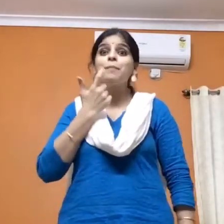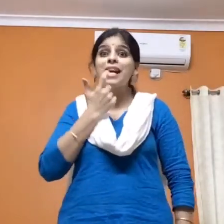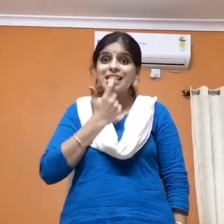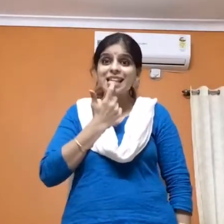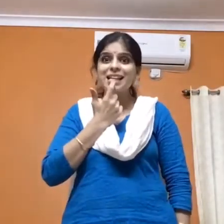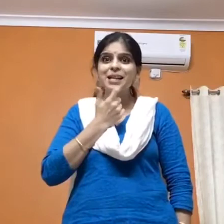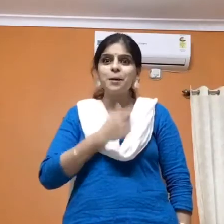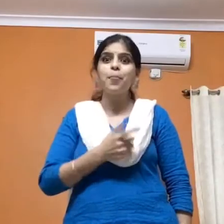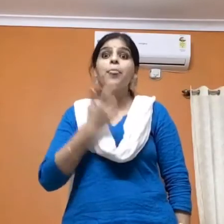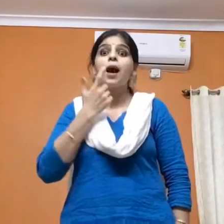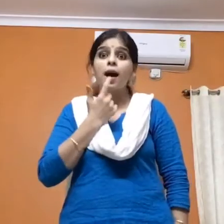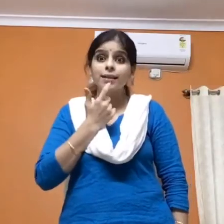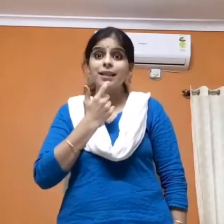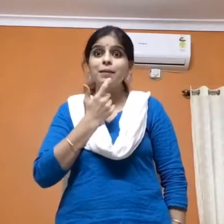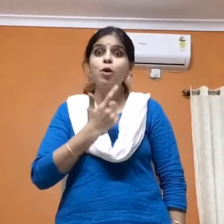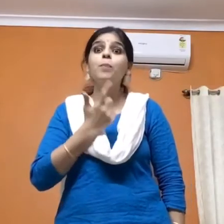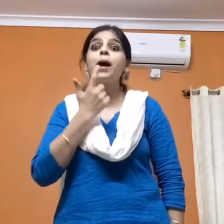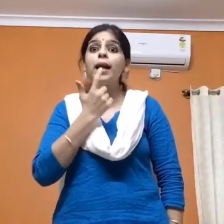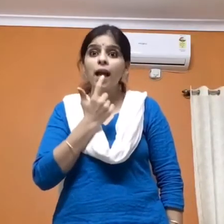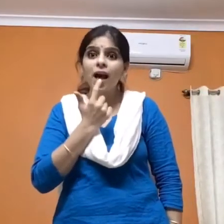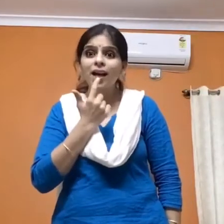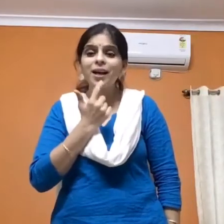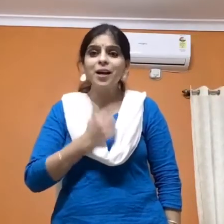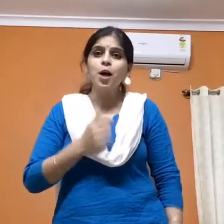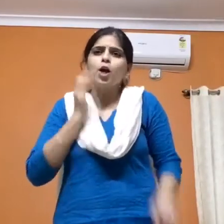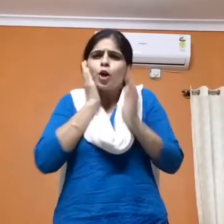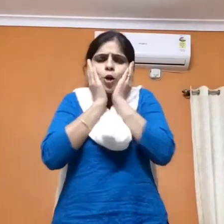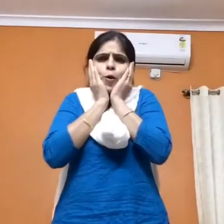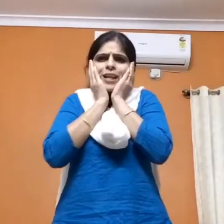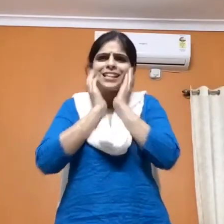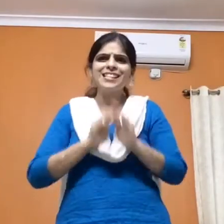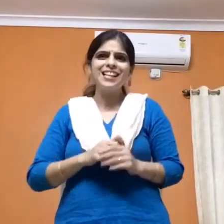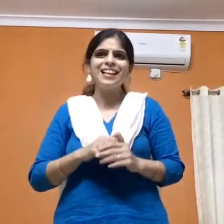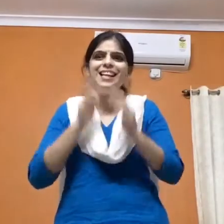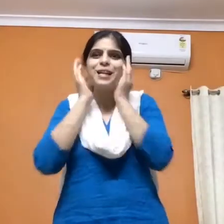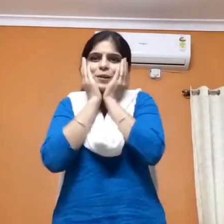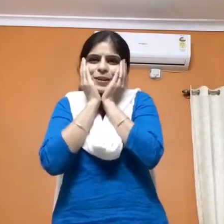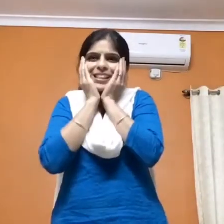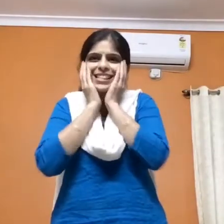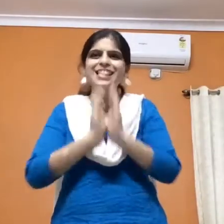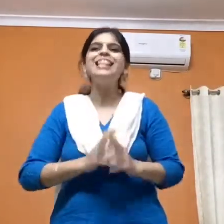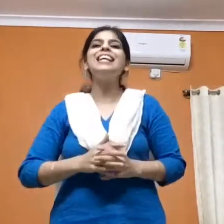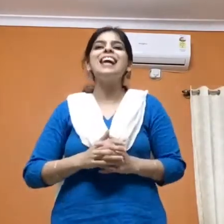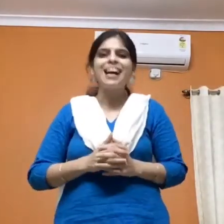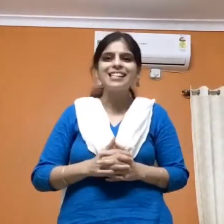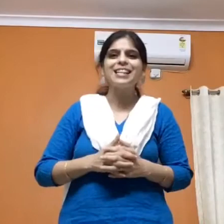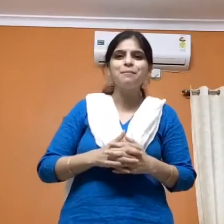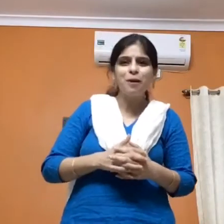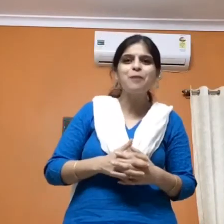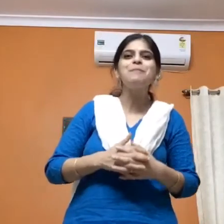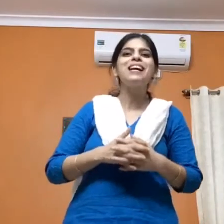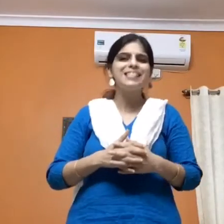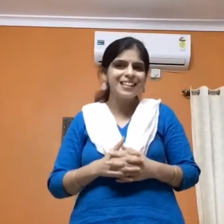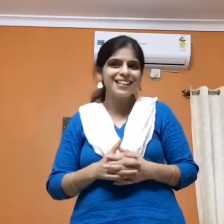my tongue, ice cream on my tongue. Cold and chilly, cold and chilly, ice cream on my tongue.